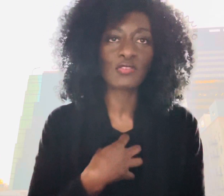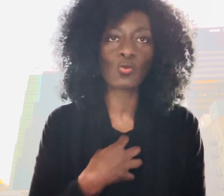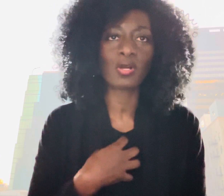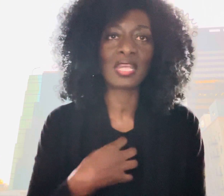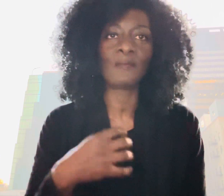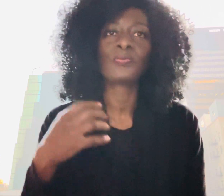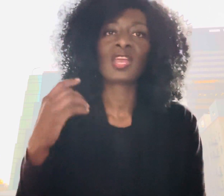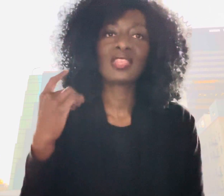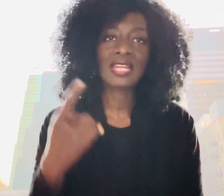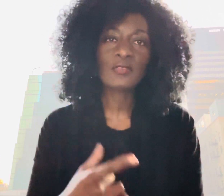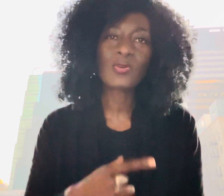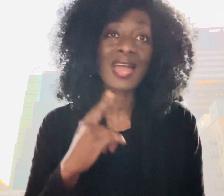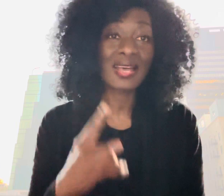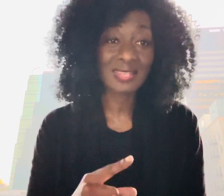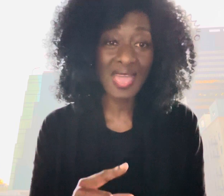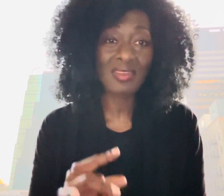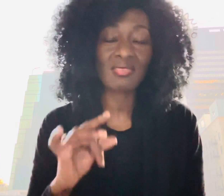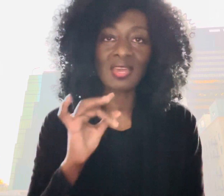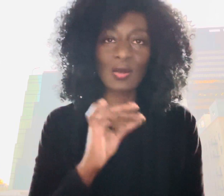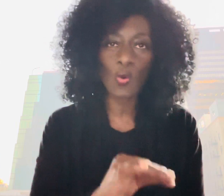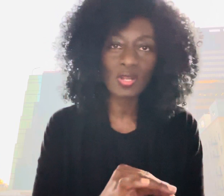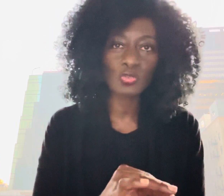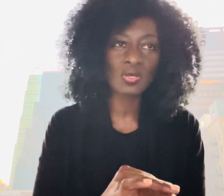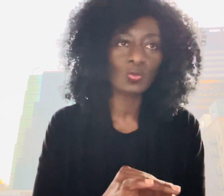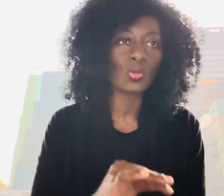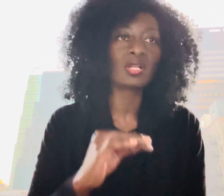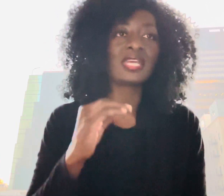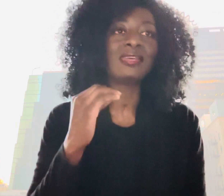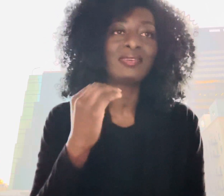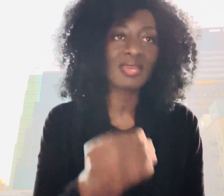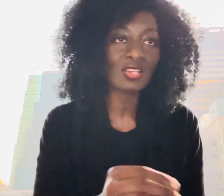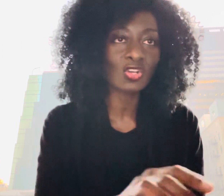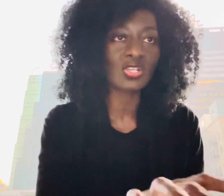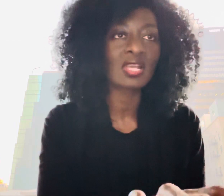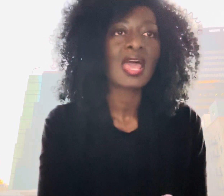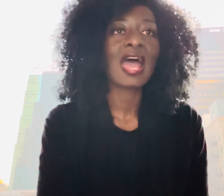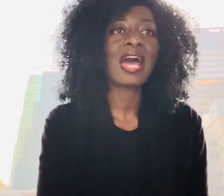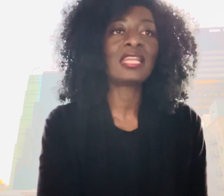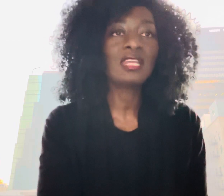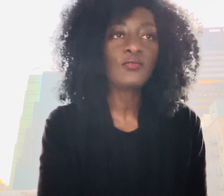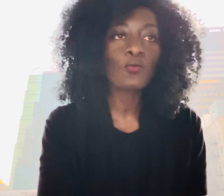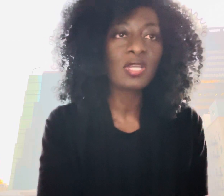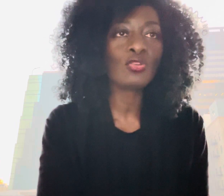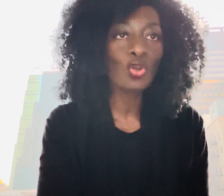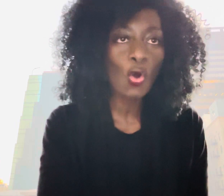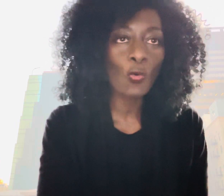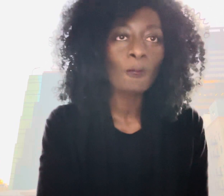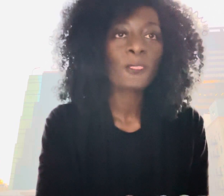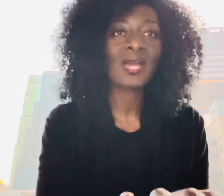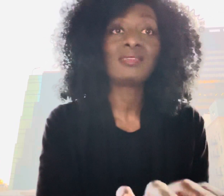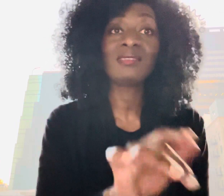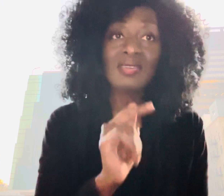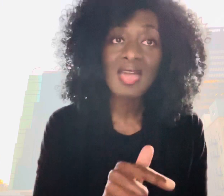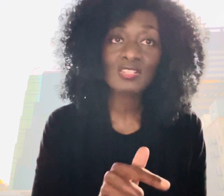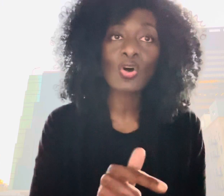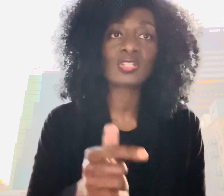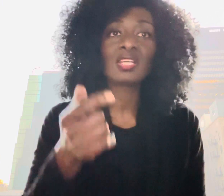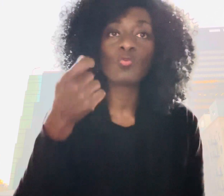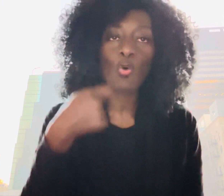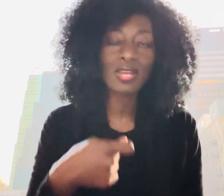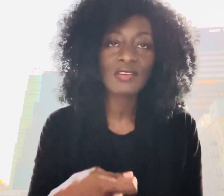toward him that if we ask anything according to his will he hears us and if we know that he hears us in whatever